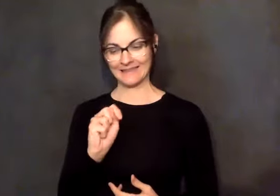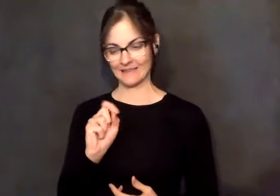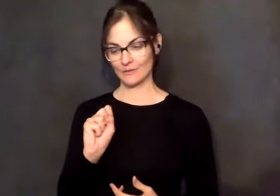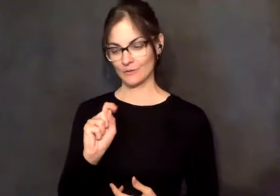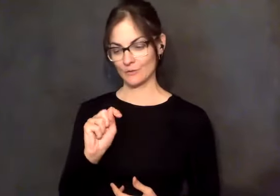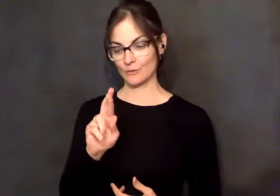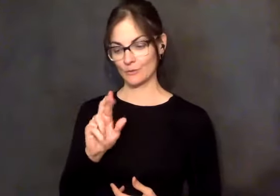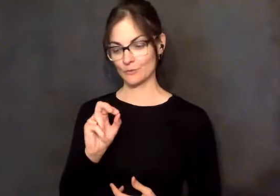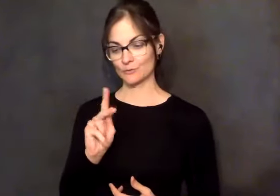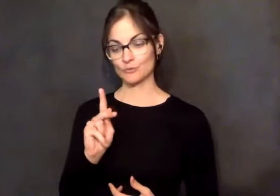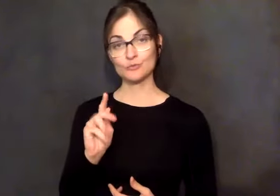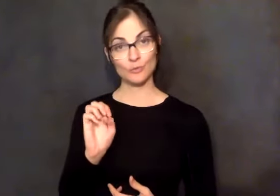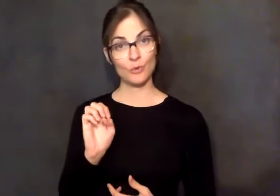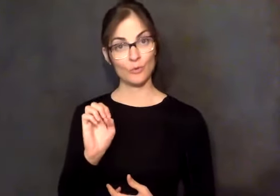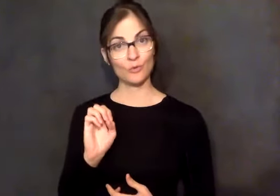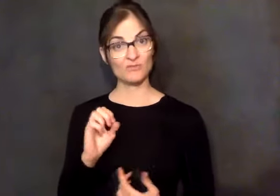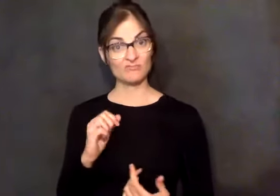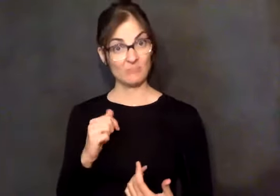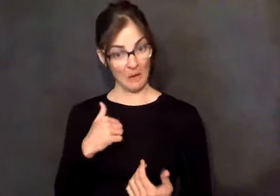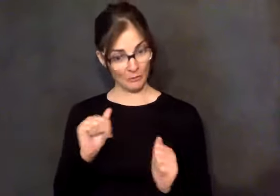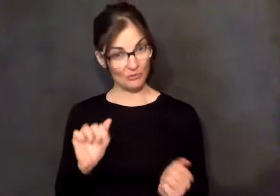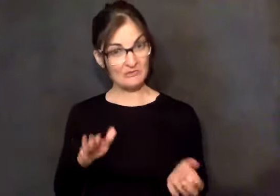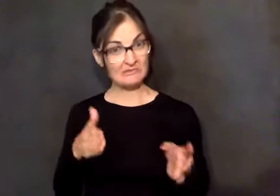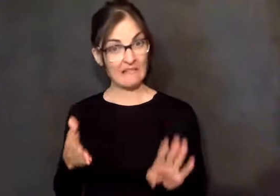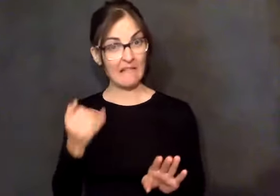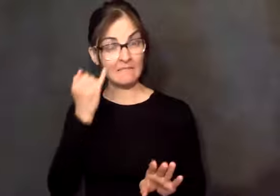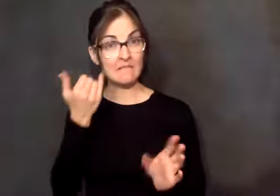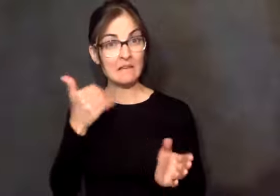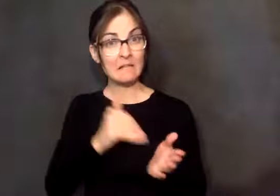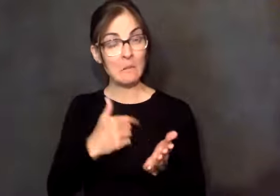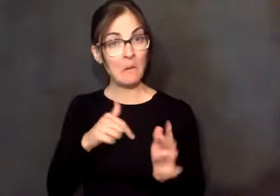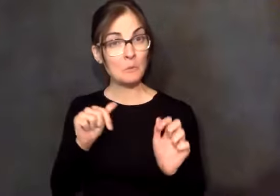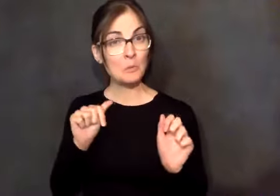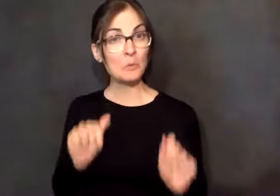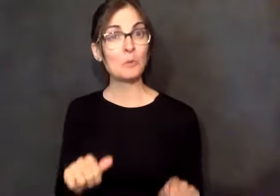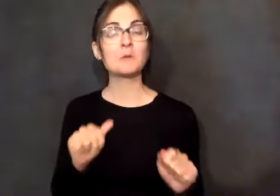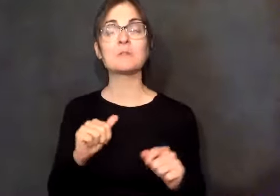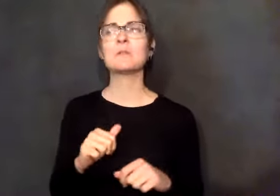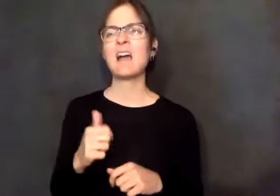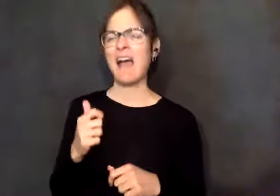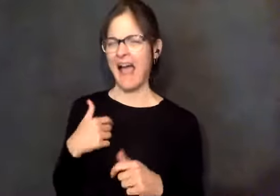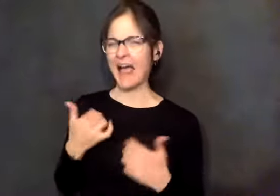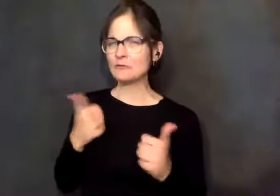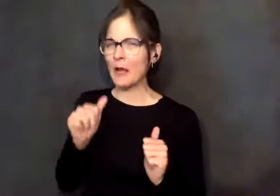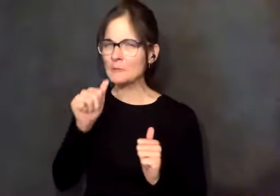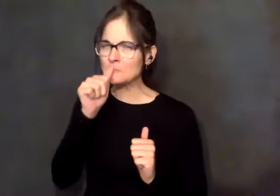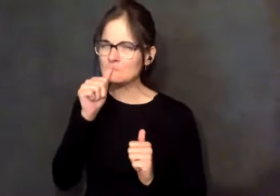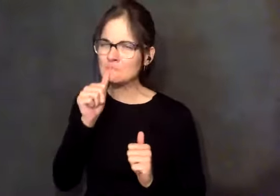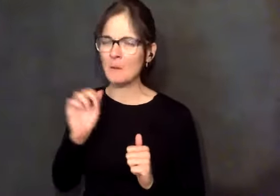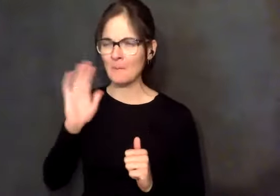uncomfortable. And I said, I just, I can't do it. I went to one conference where they told me there was air conditioning and there wasn't. And I was very,